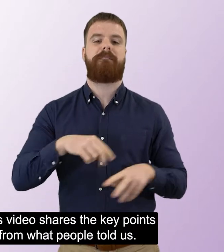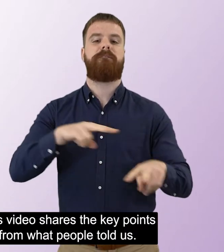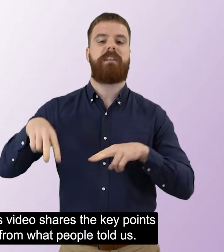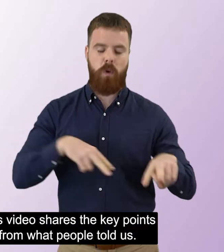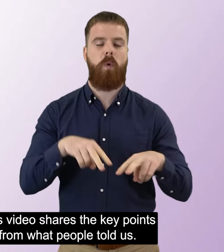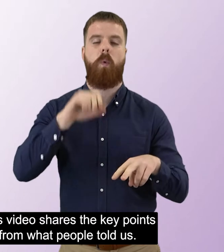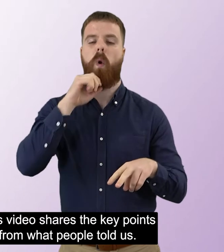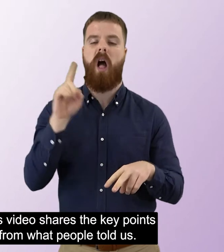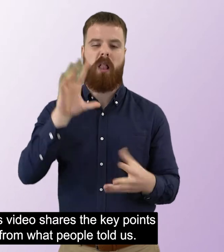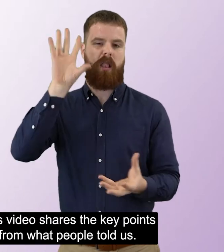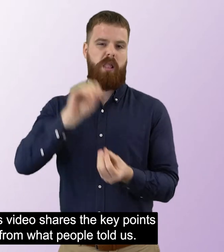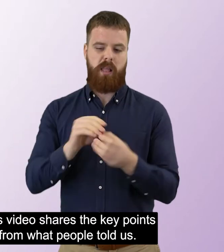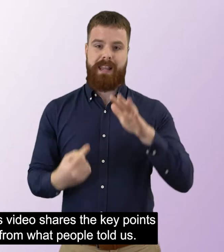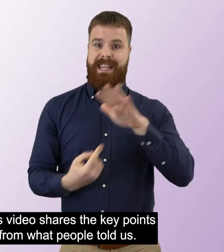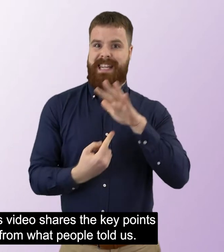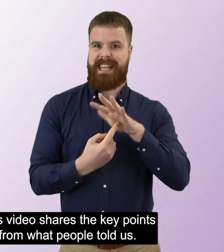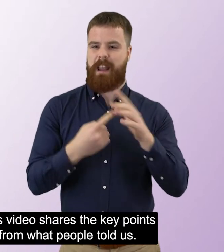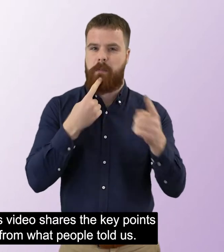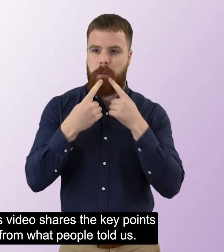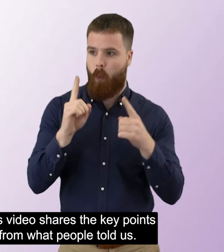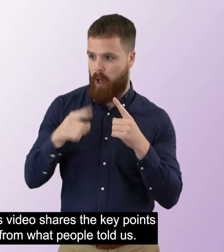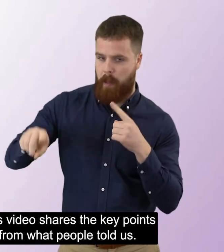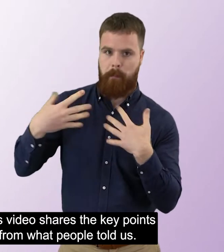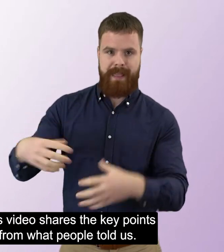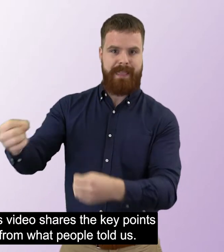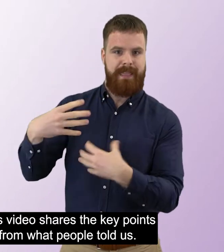This video shares the key points from what people told us.